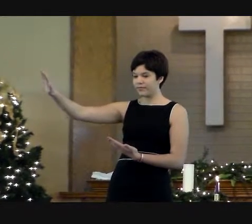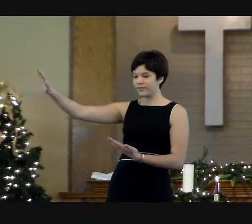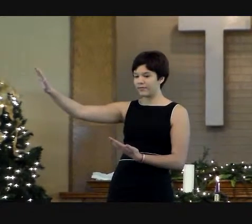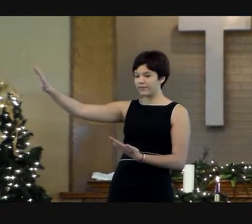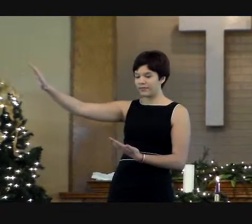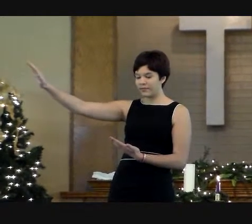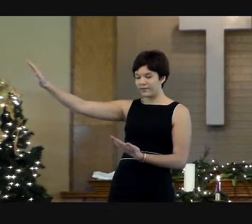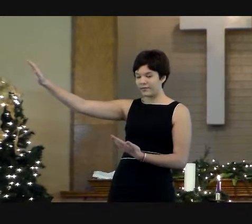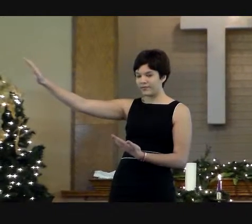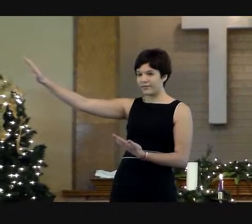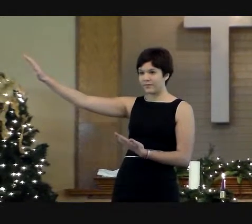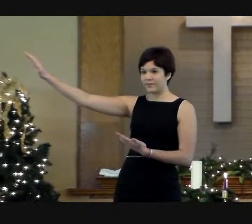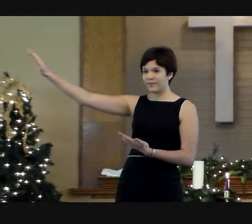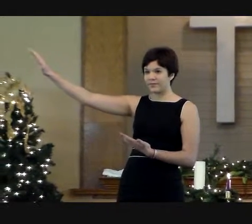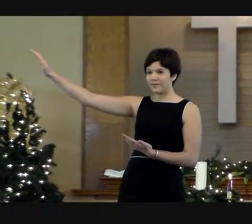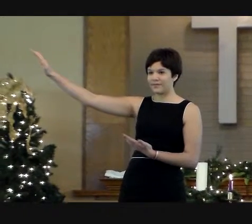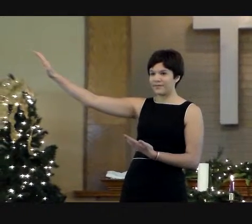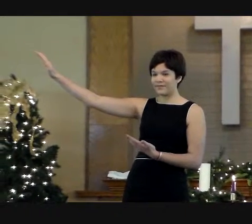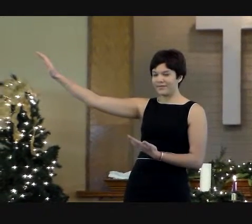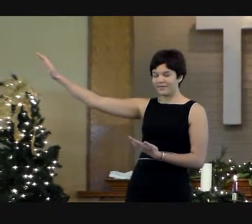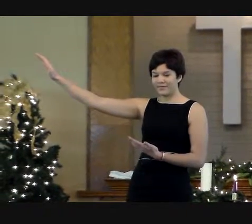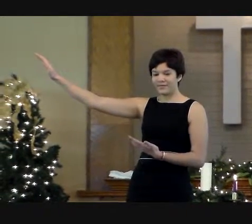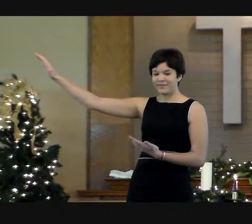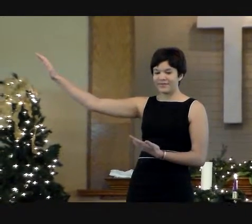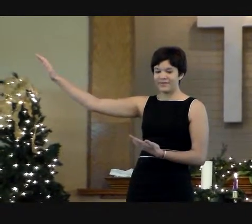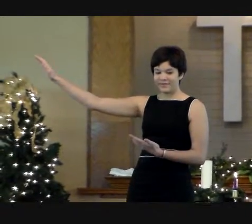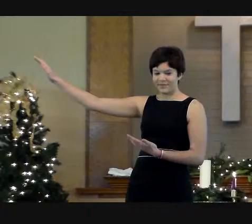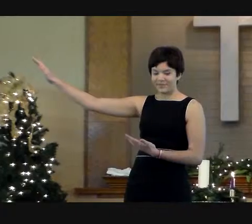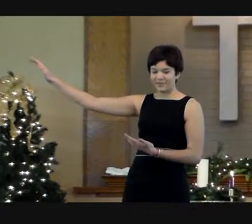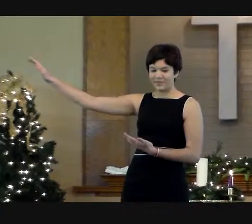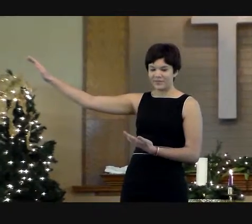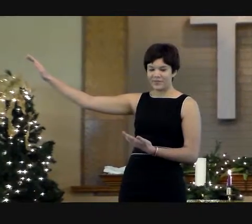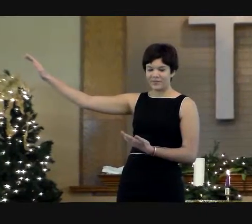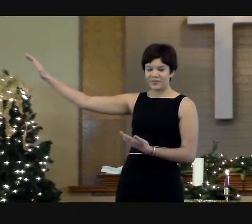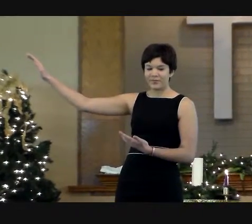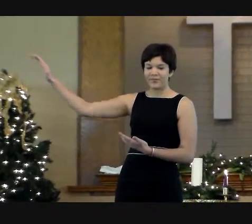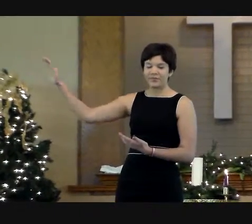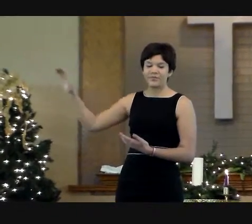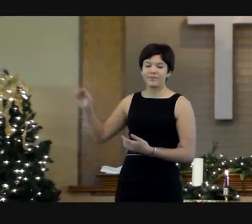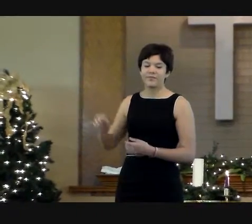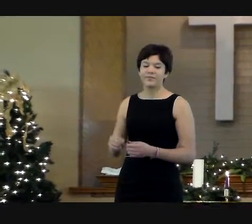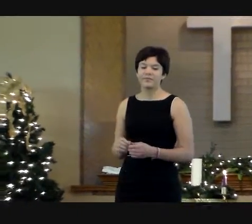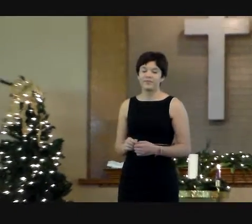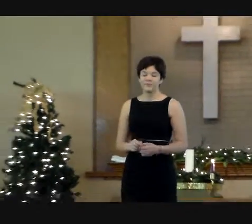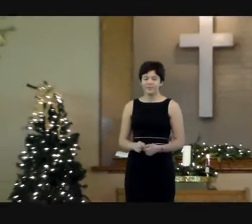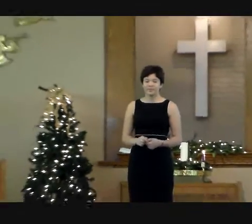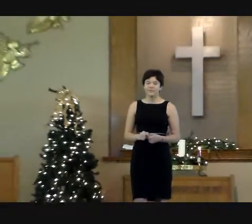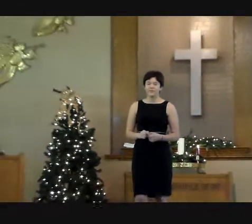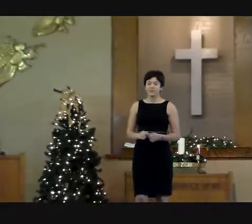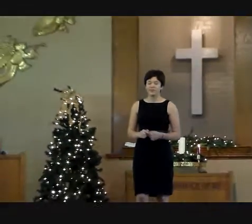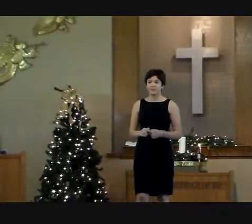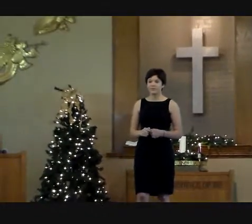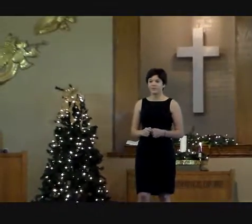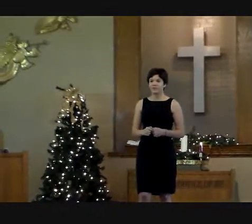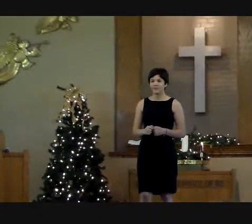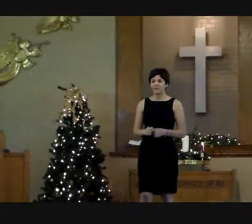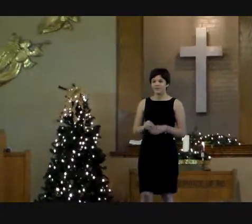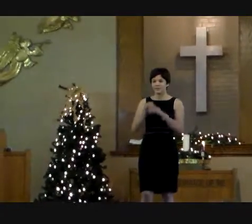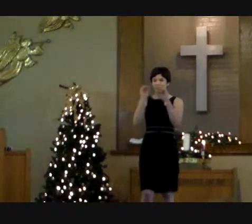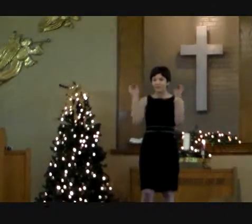my god, I will die But if I